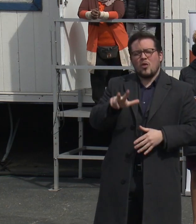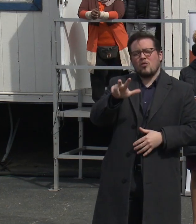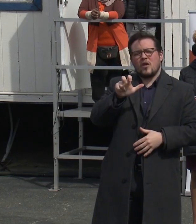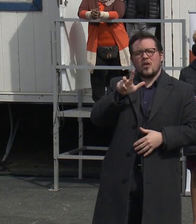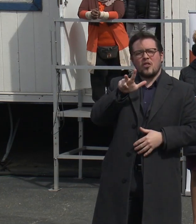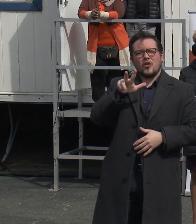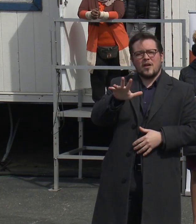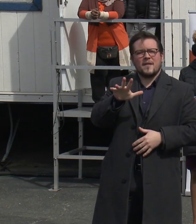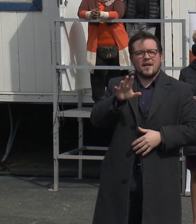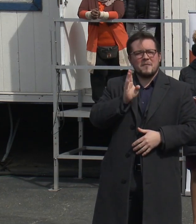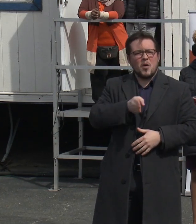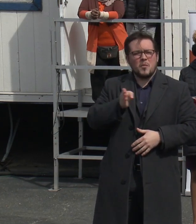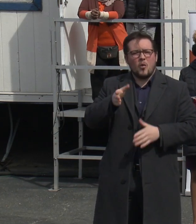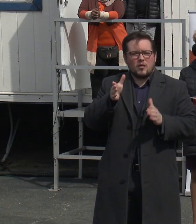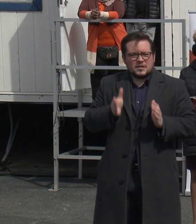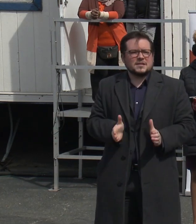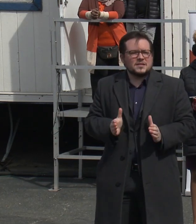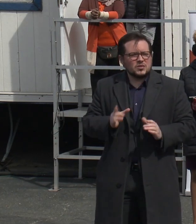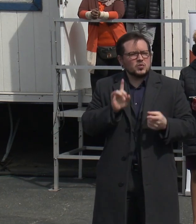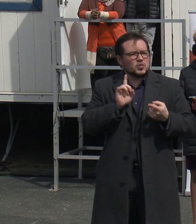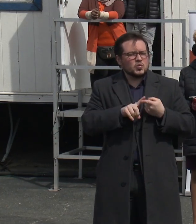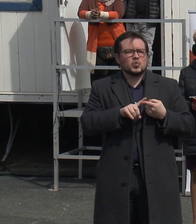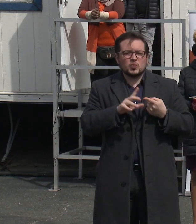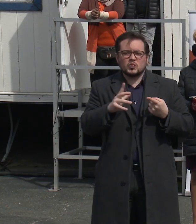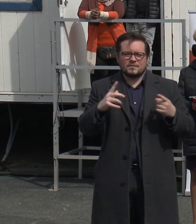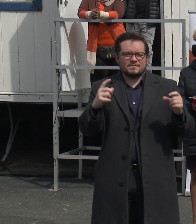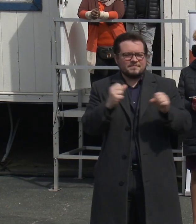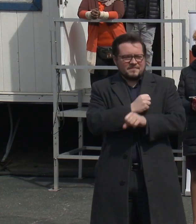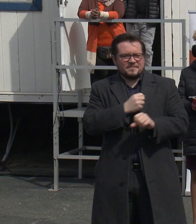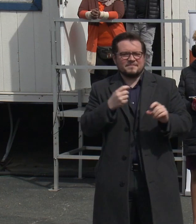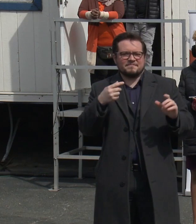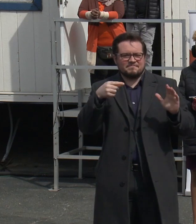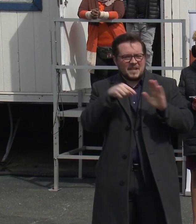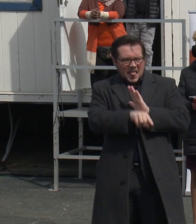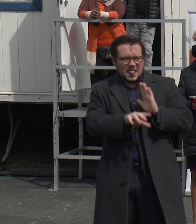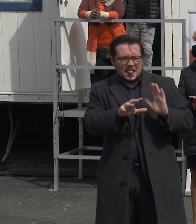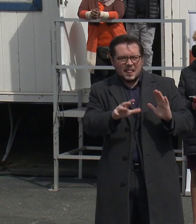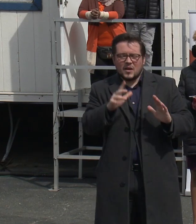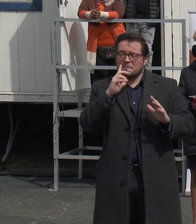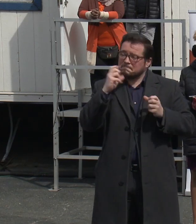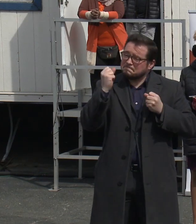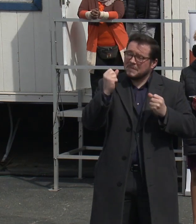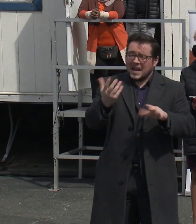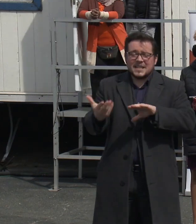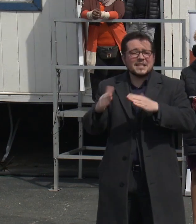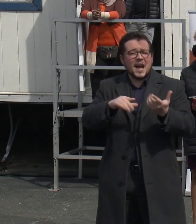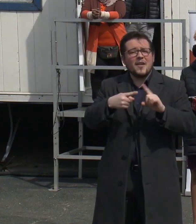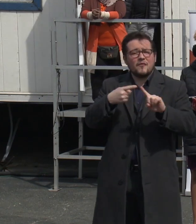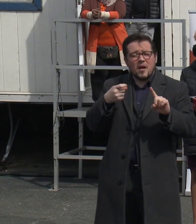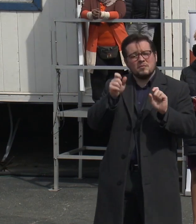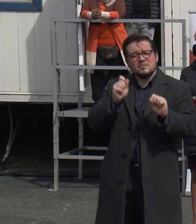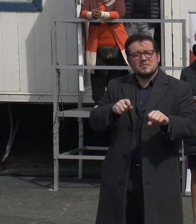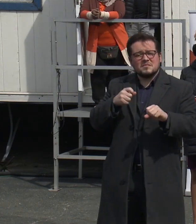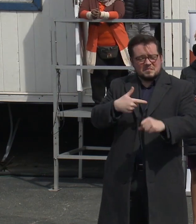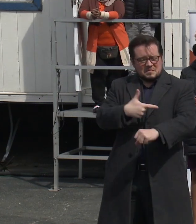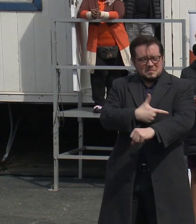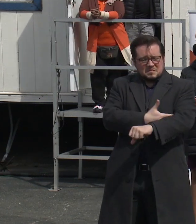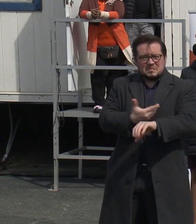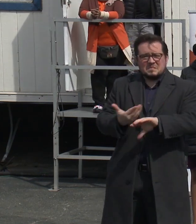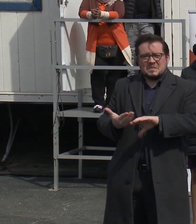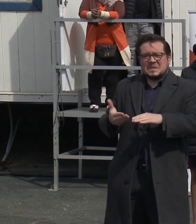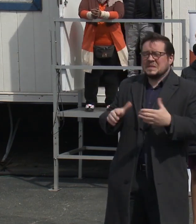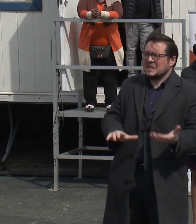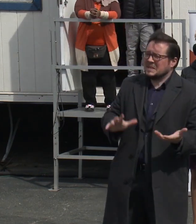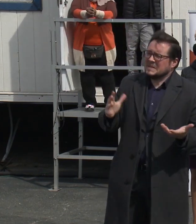Baltimorians to violence and we know that many more died from preventable overdose. Already this year, three and a half